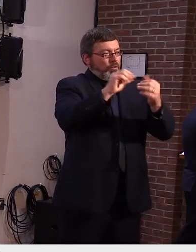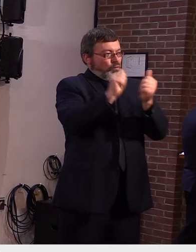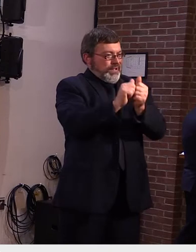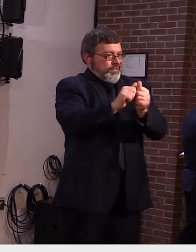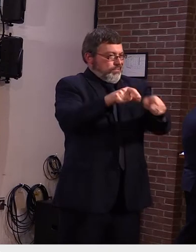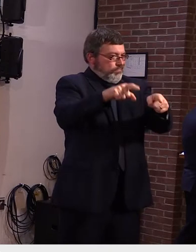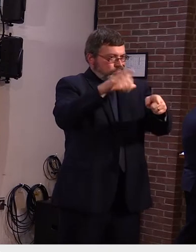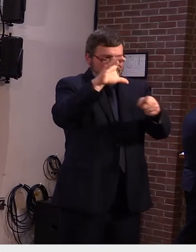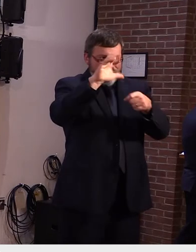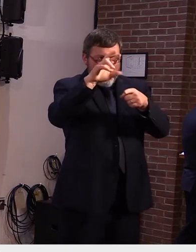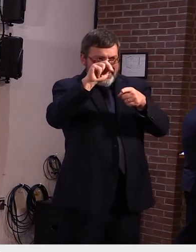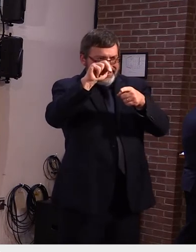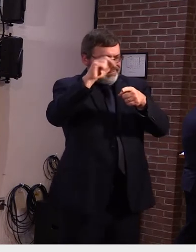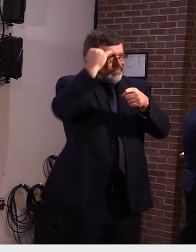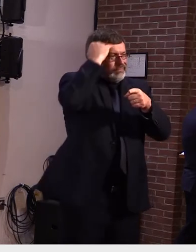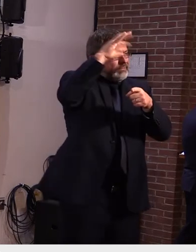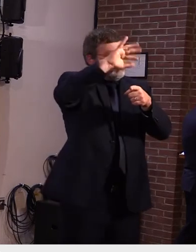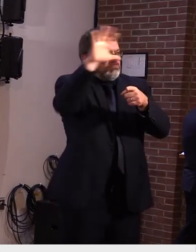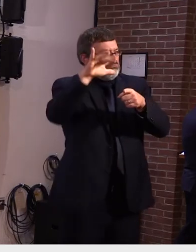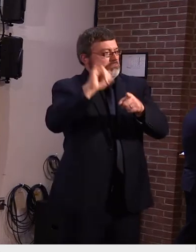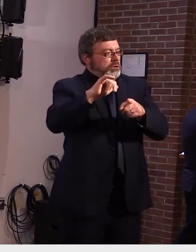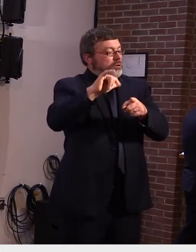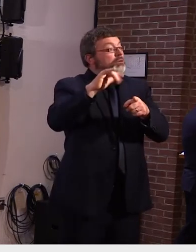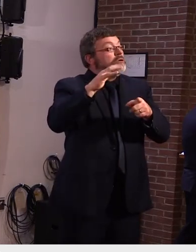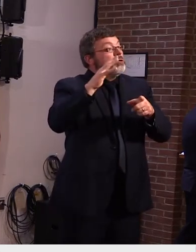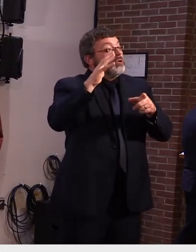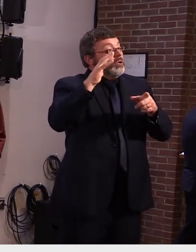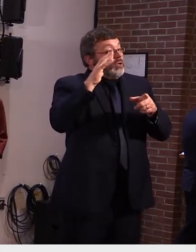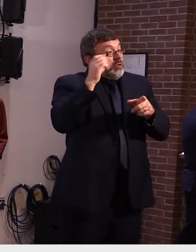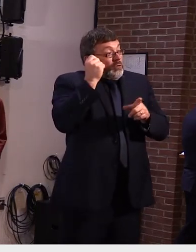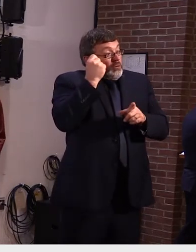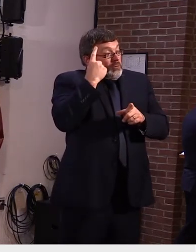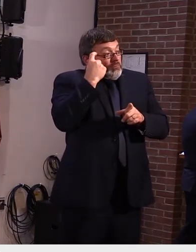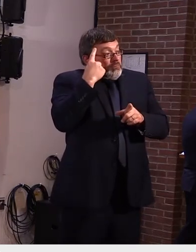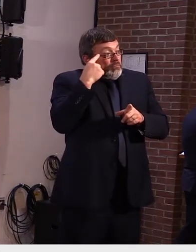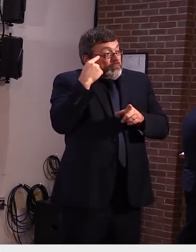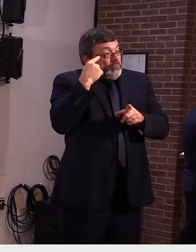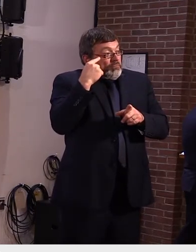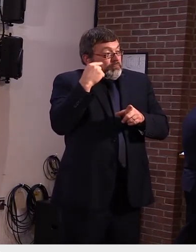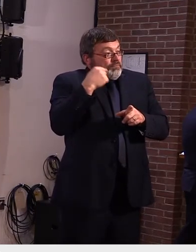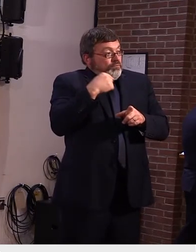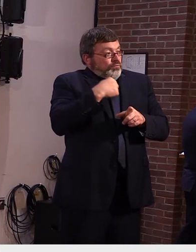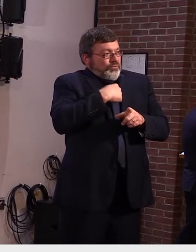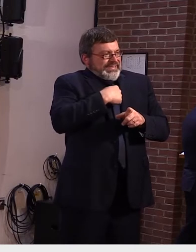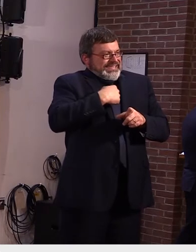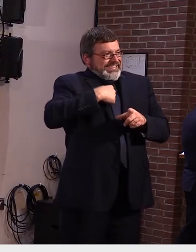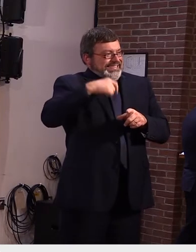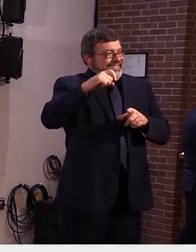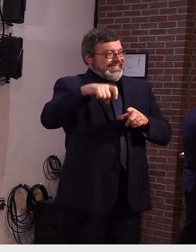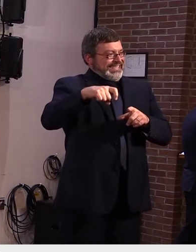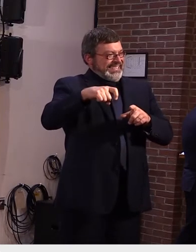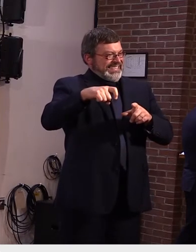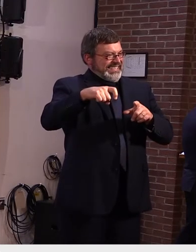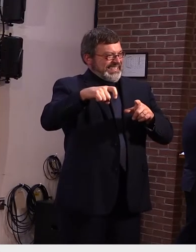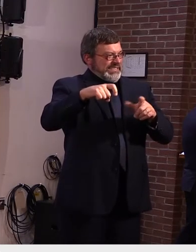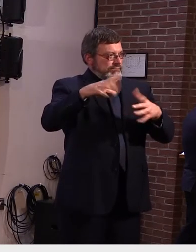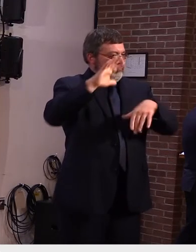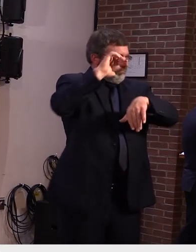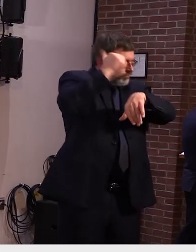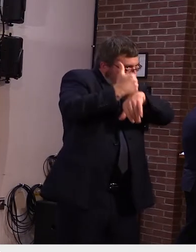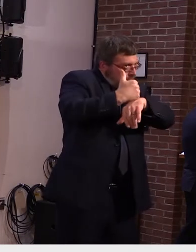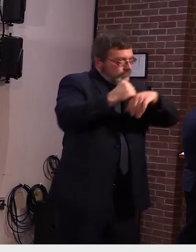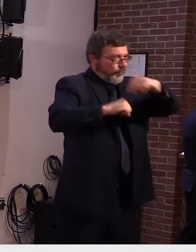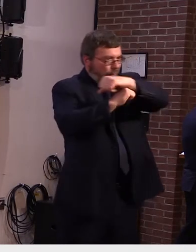just uh the demand is going to uh be tremendous we just have to make sure that we have the infrastructure prepared to uh to accommodate